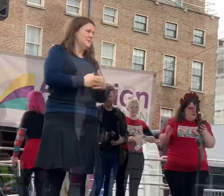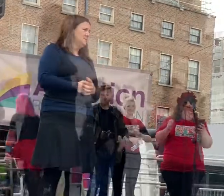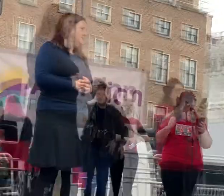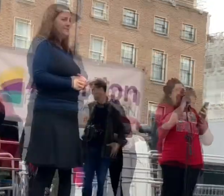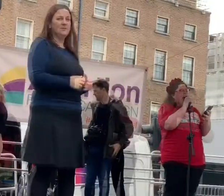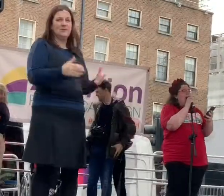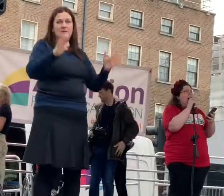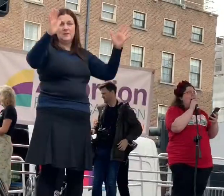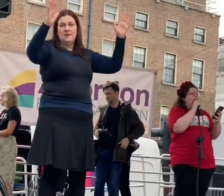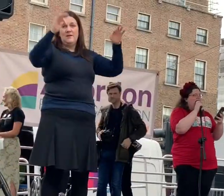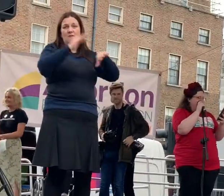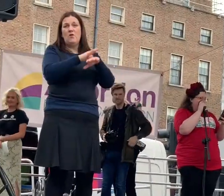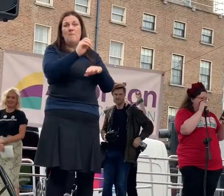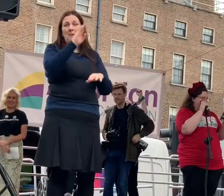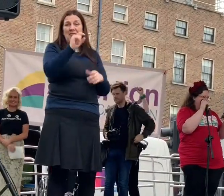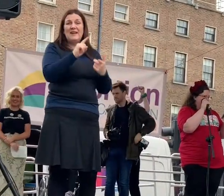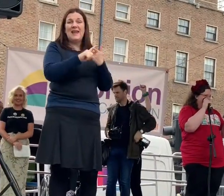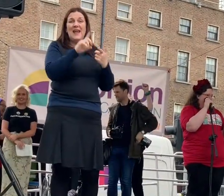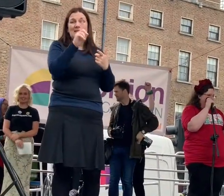Welcome you, Danielle!